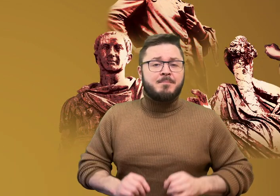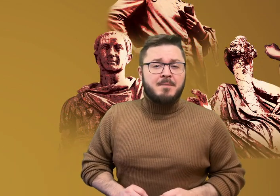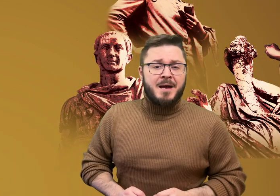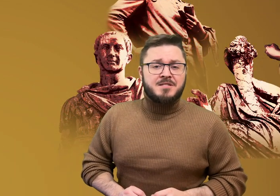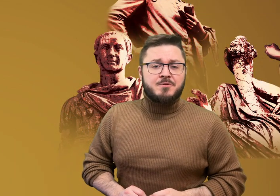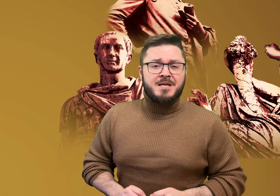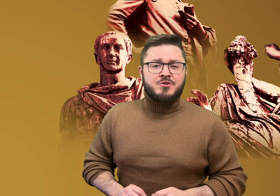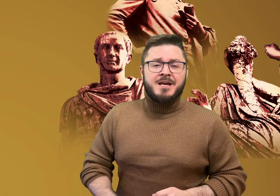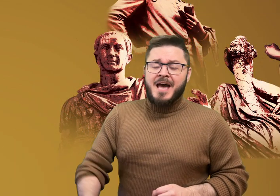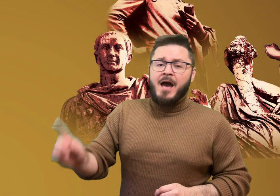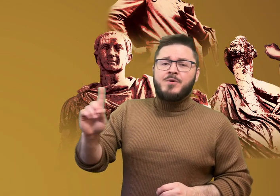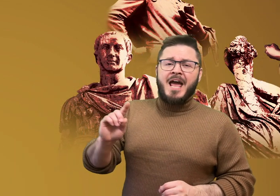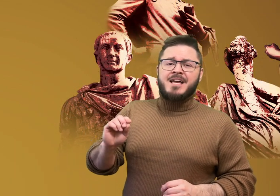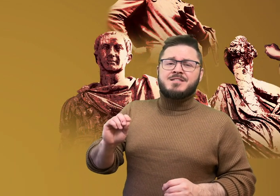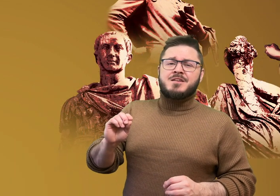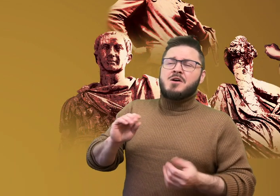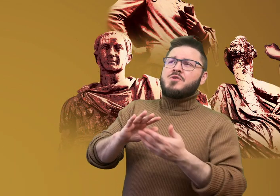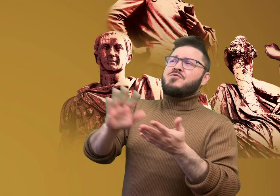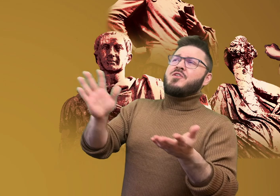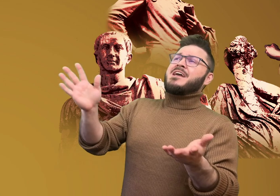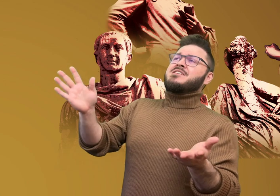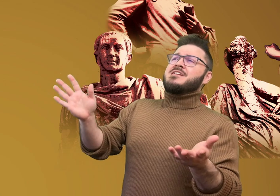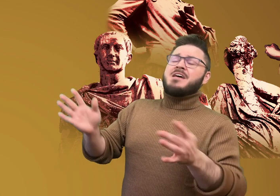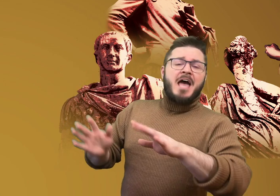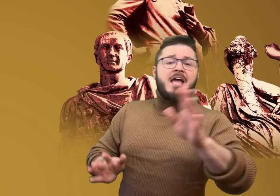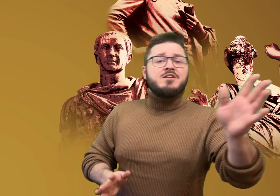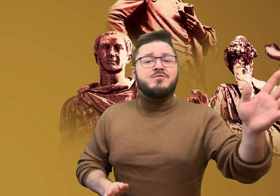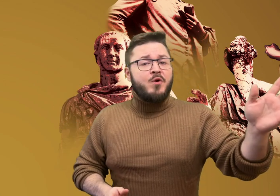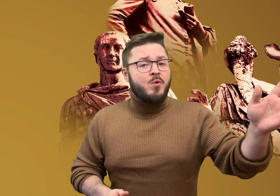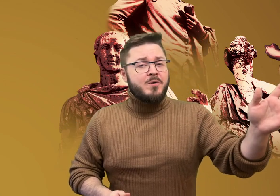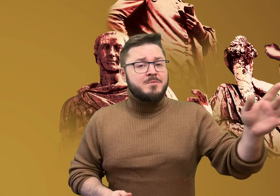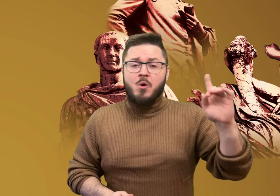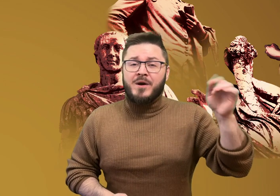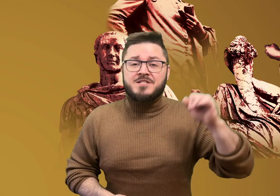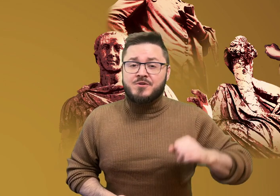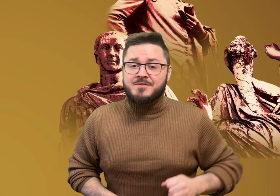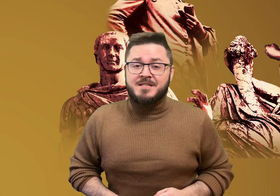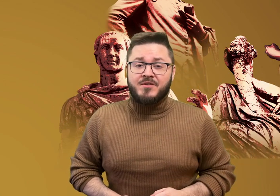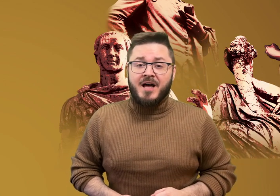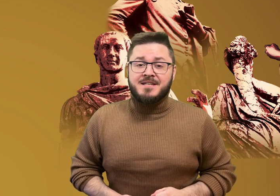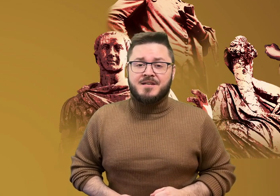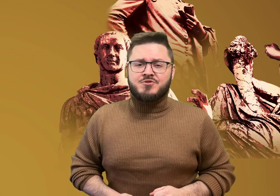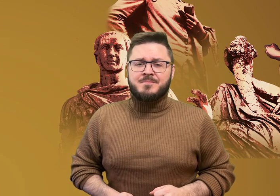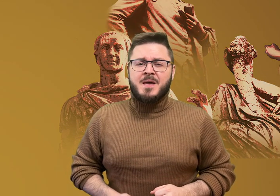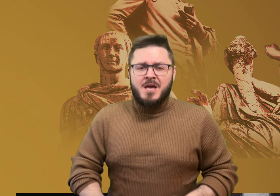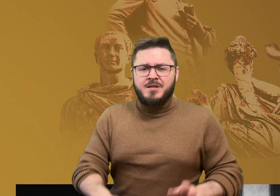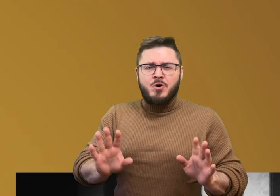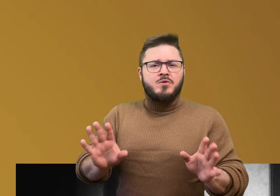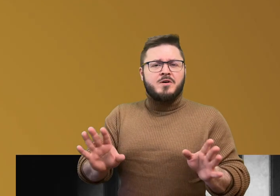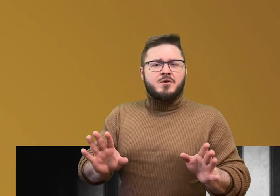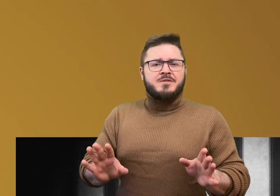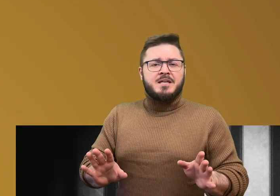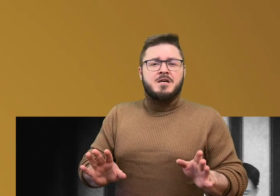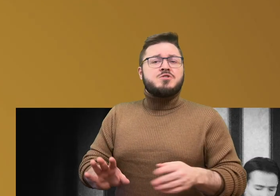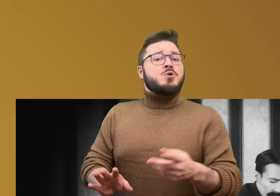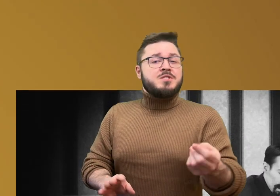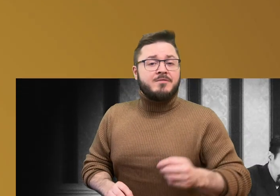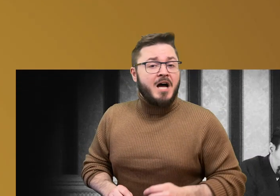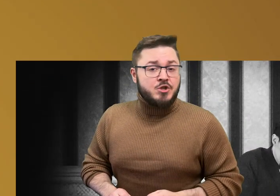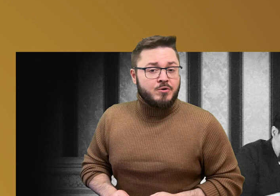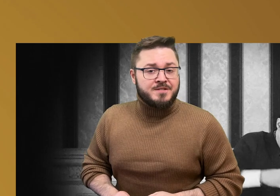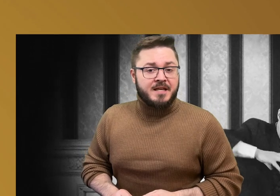pantomime masturbation, how it has reflected and informed Western civilization. You'll learn the